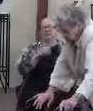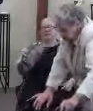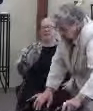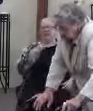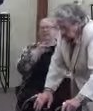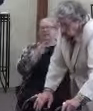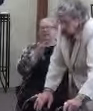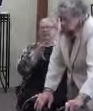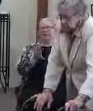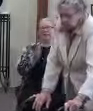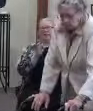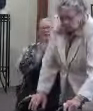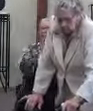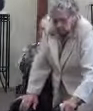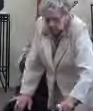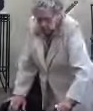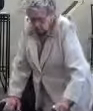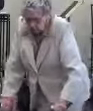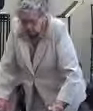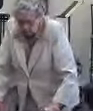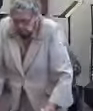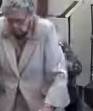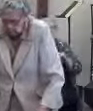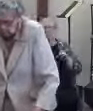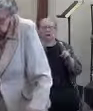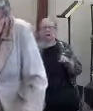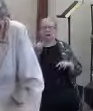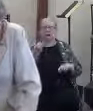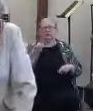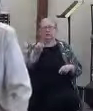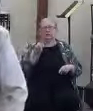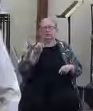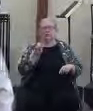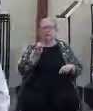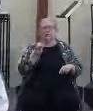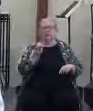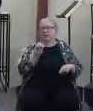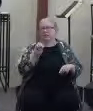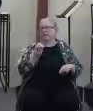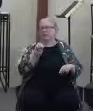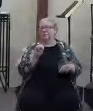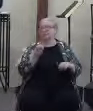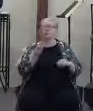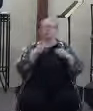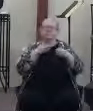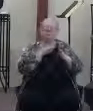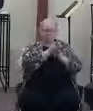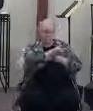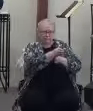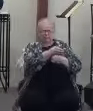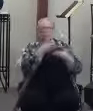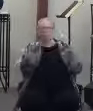hit it Tuesday afternoon. It's a straight shot. We ought to be able to knock it out really quick. But I need you to come and